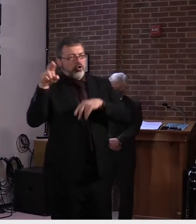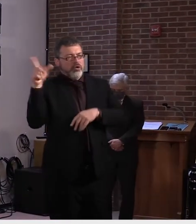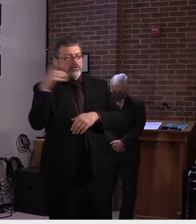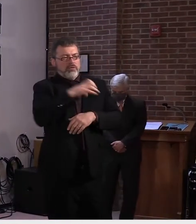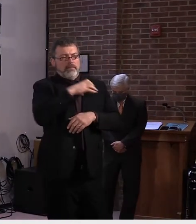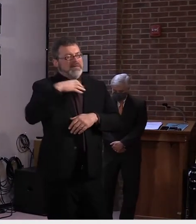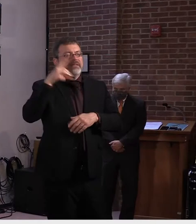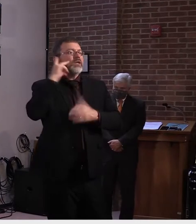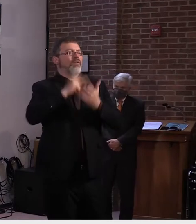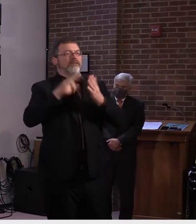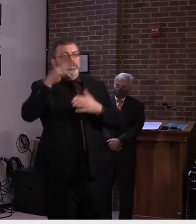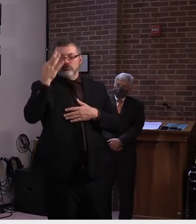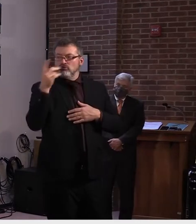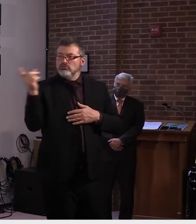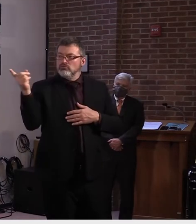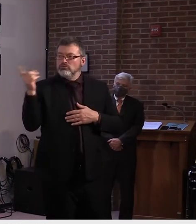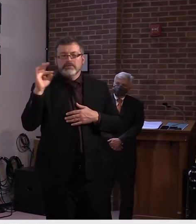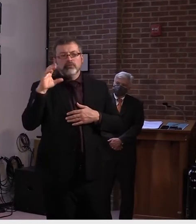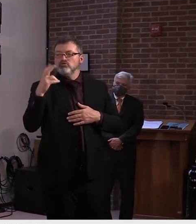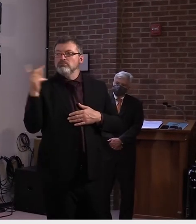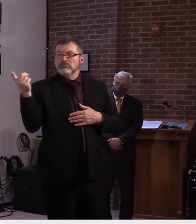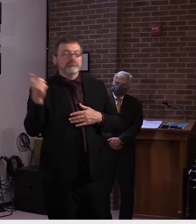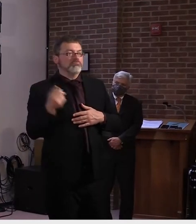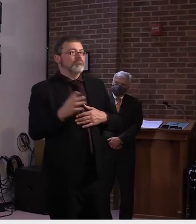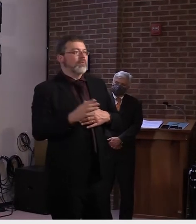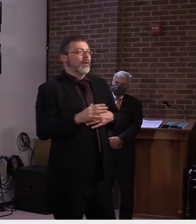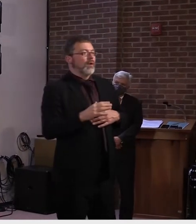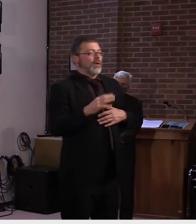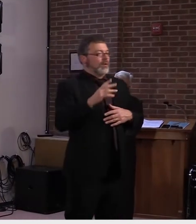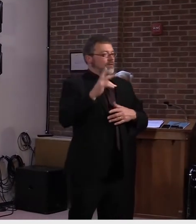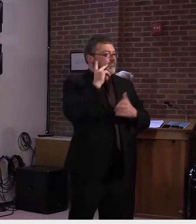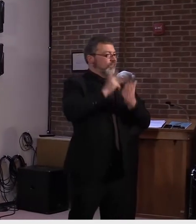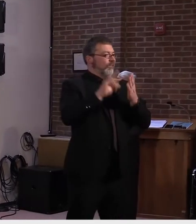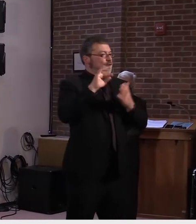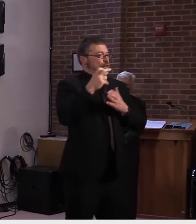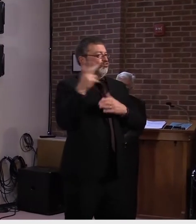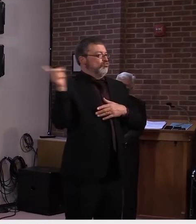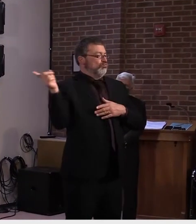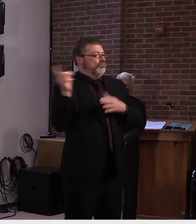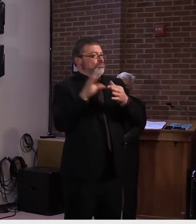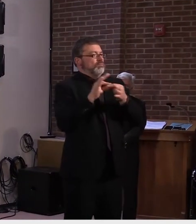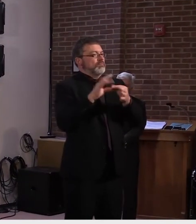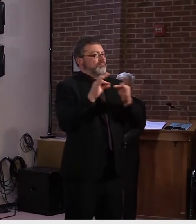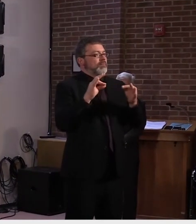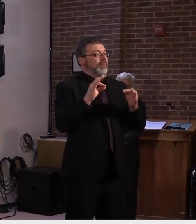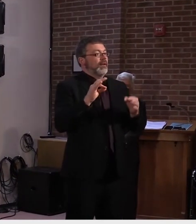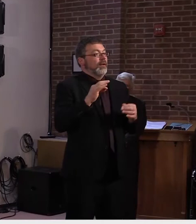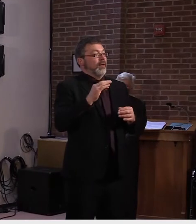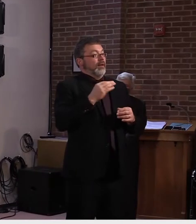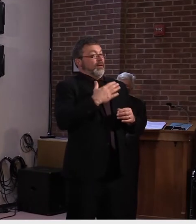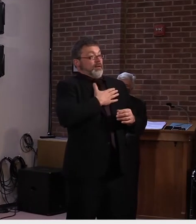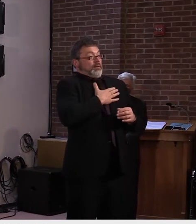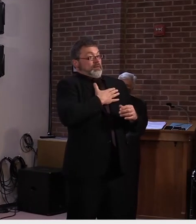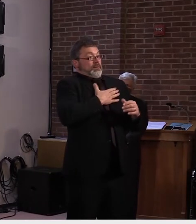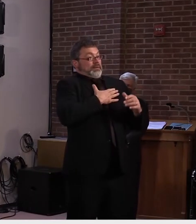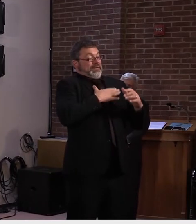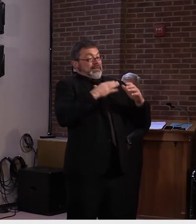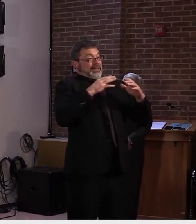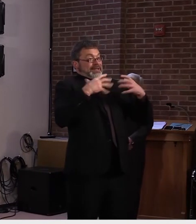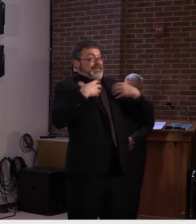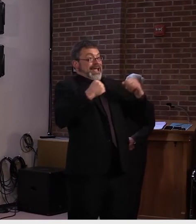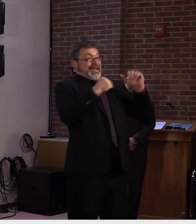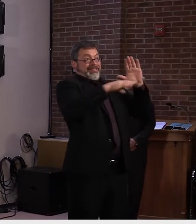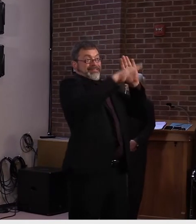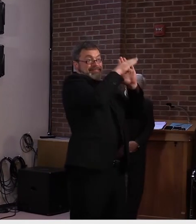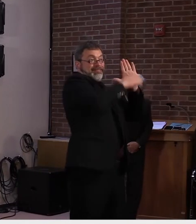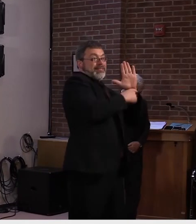Thank you. Um, in our health guidance, there's a requirement that schools, uh, implement a daily health check for students and